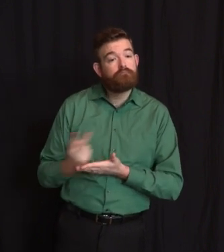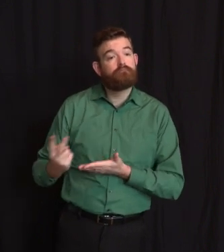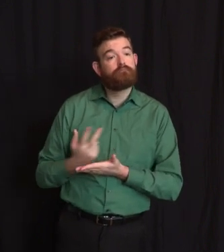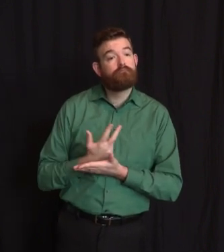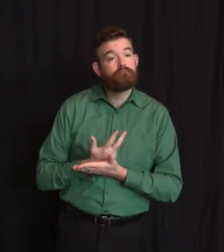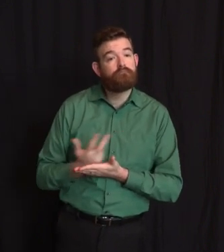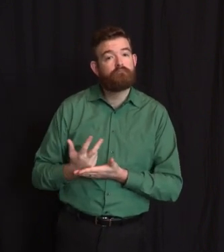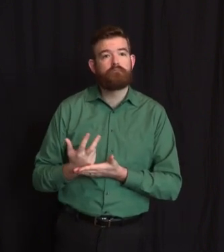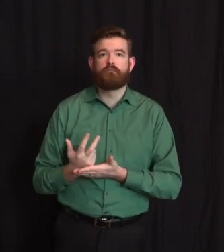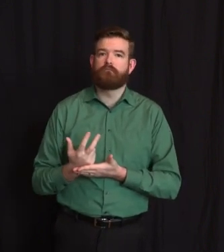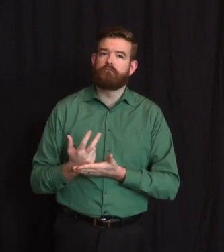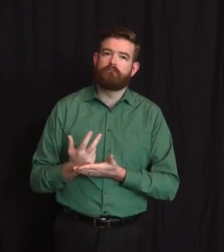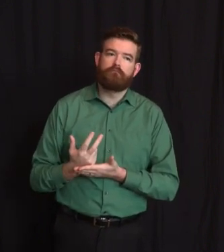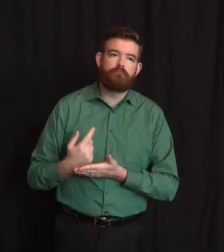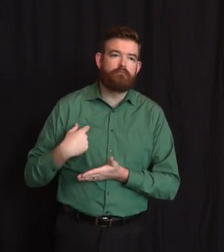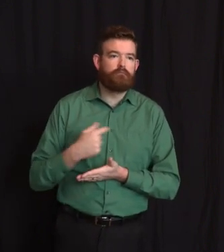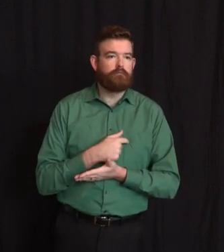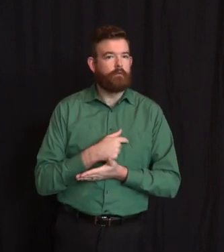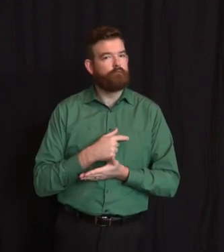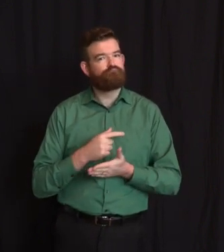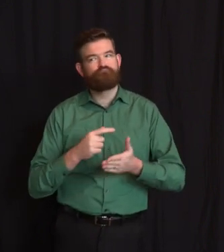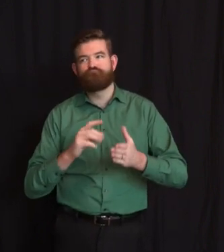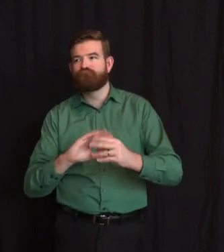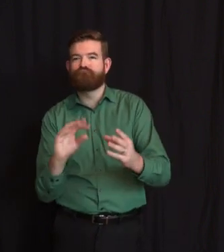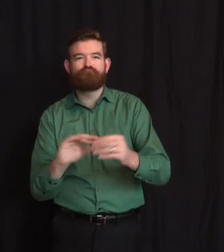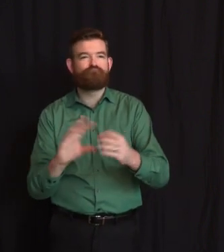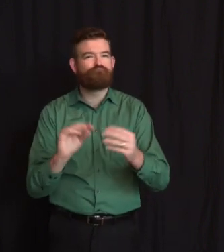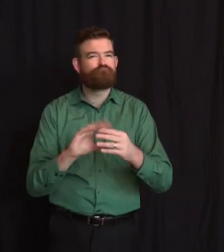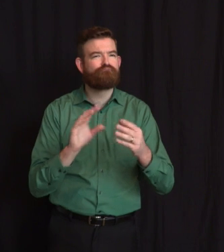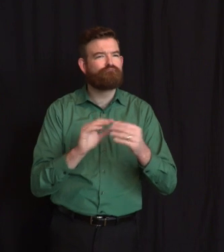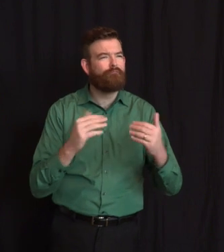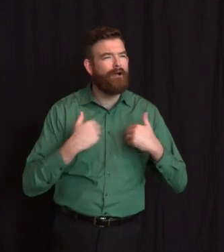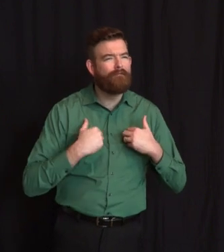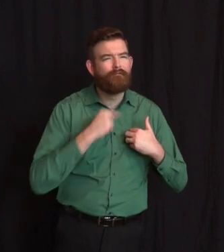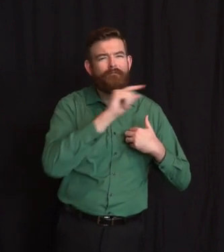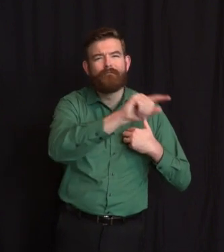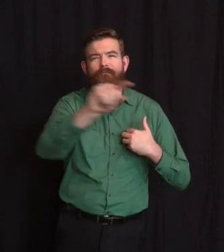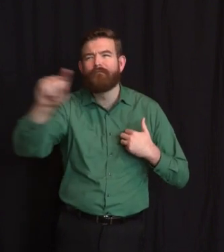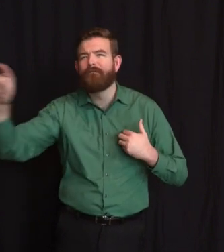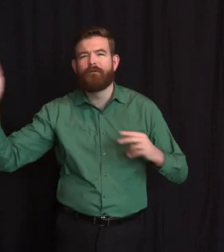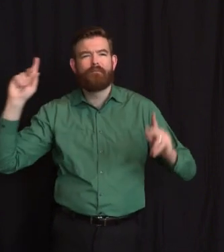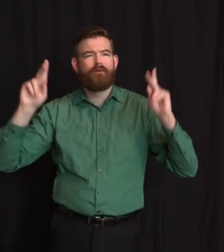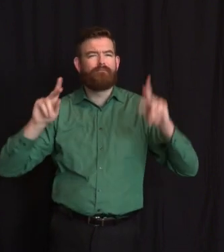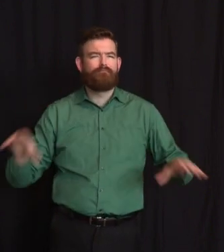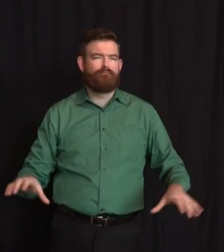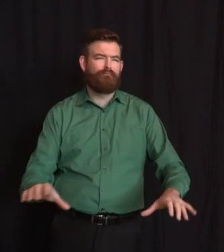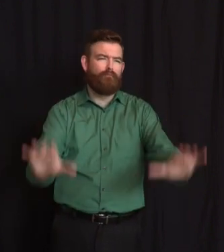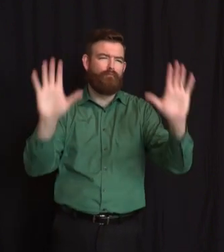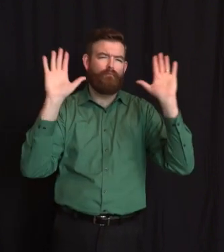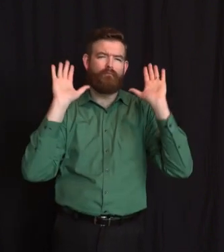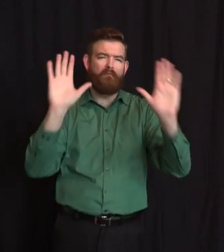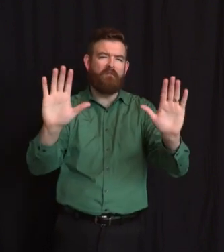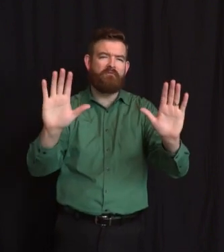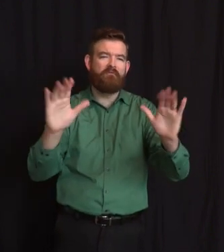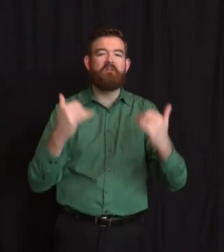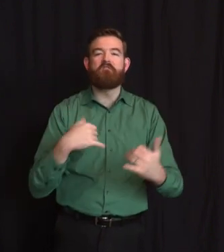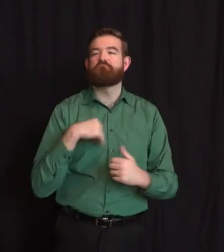undertaken to help get us through these extraordinary times. You've shared many of these stories online by using that hashtag,